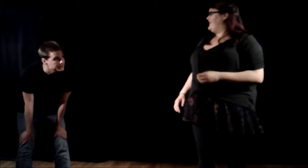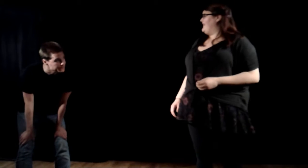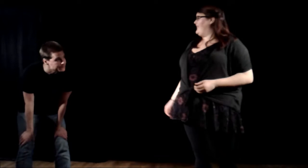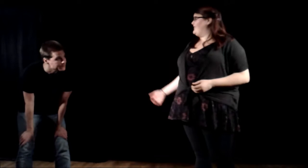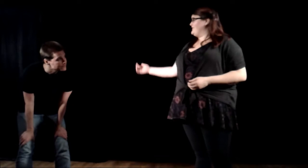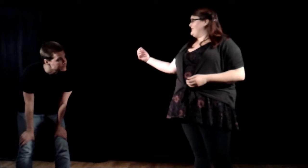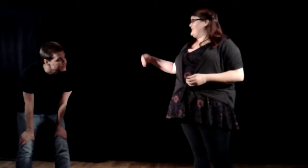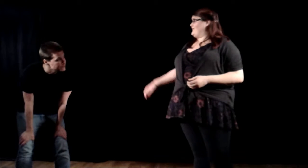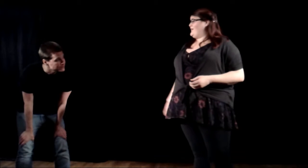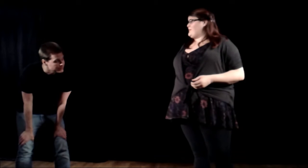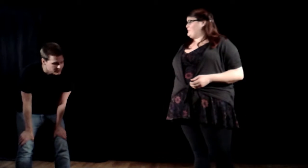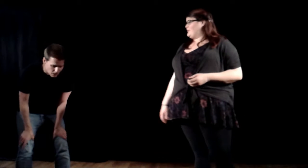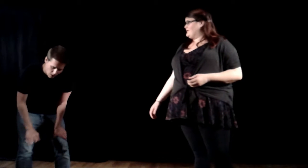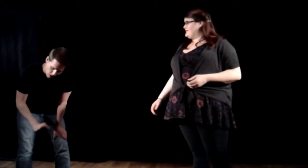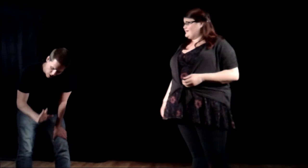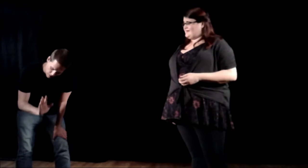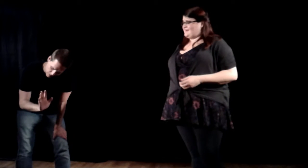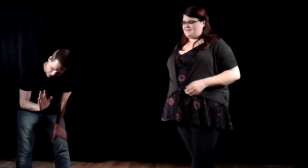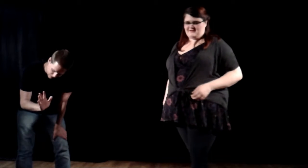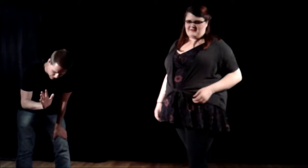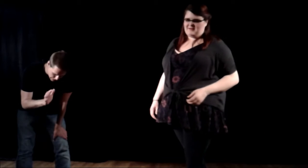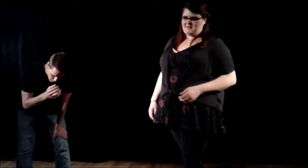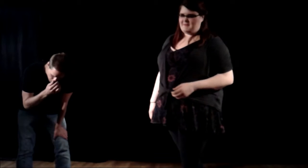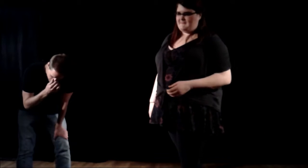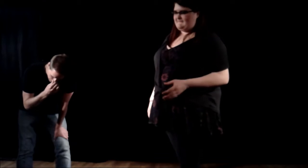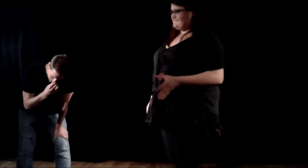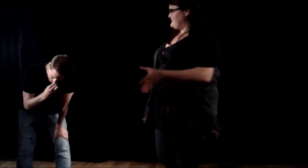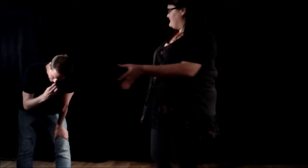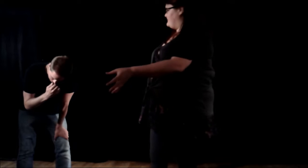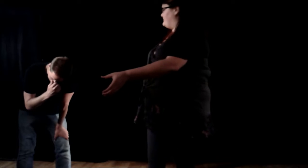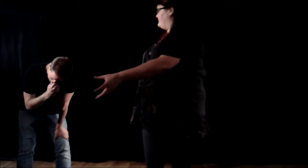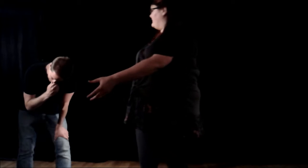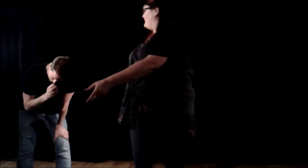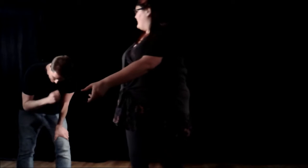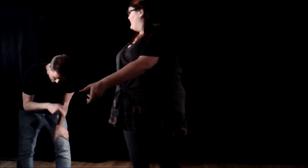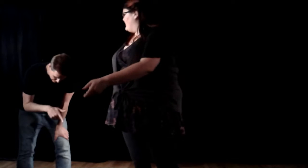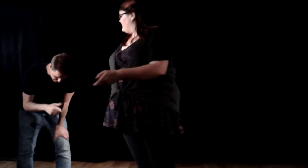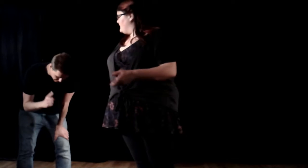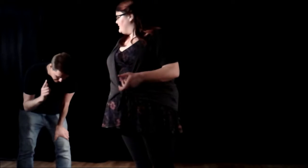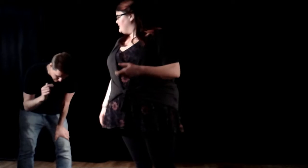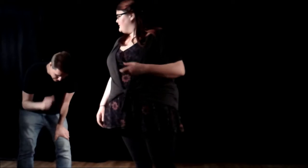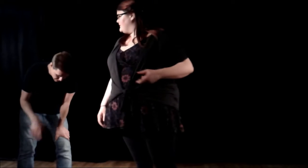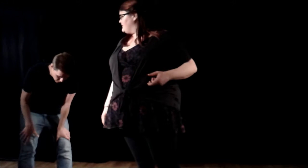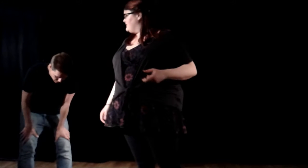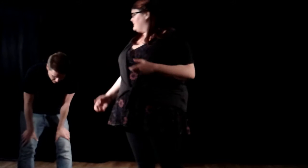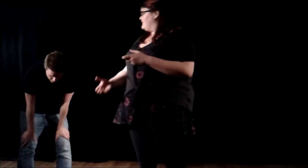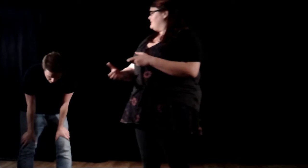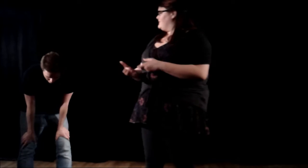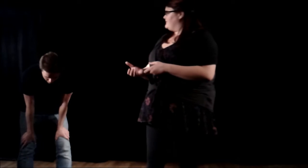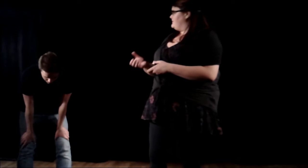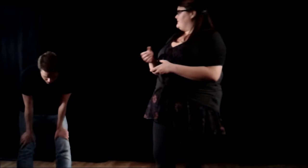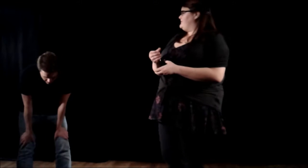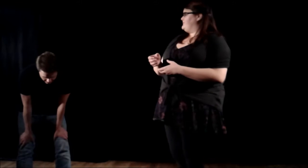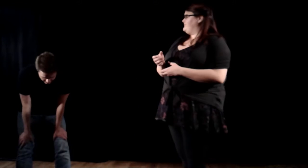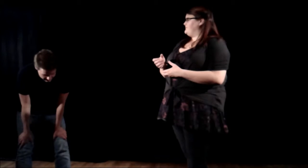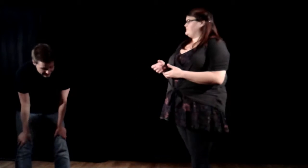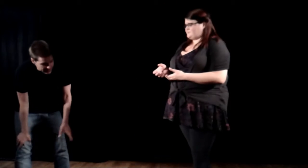How long did it take you to climb up? Uh, you know, between the eight flights of stairs and the